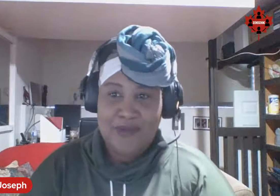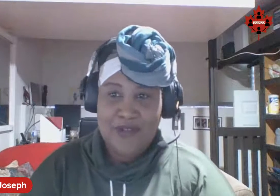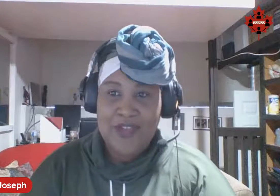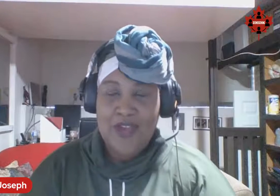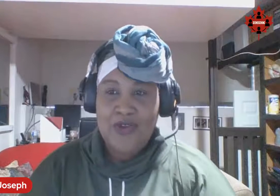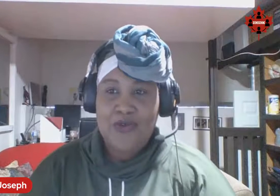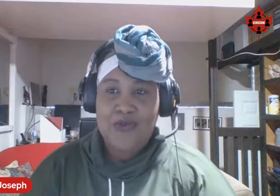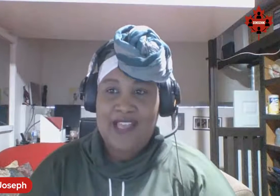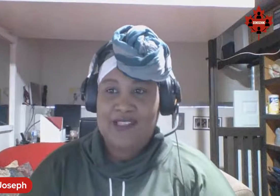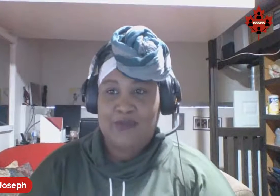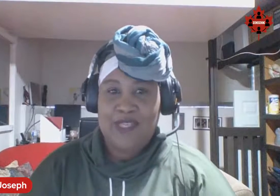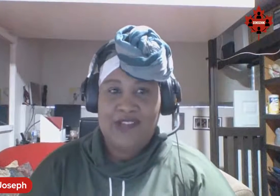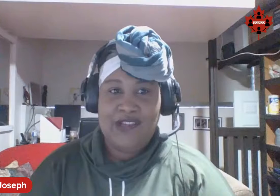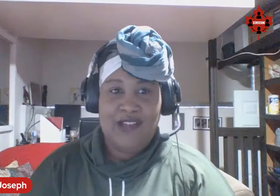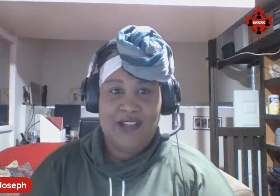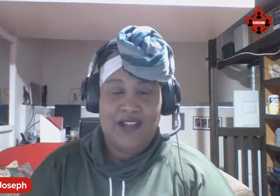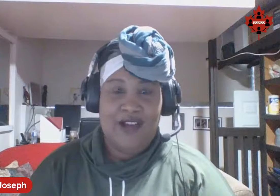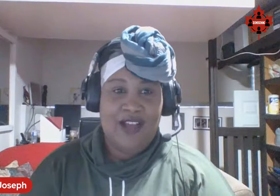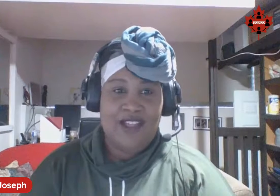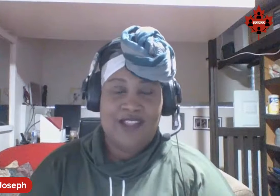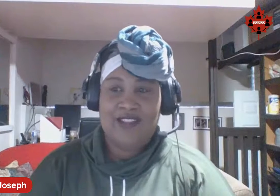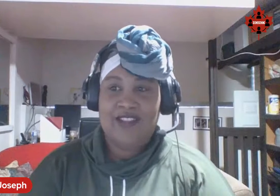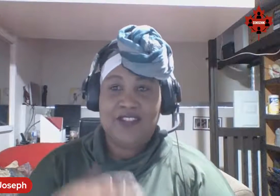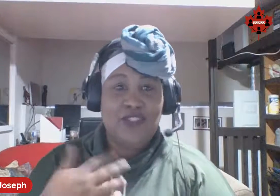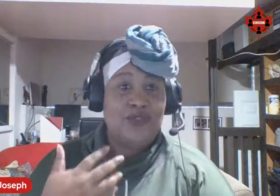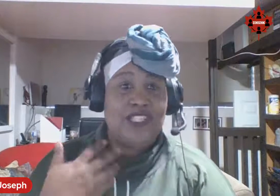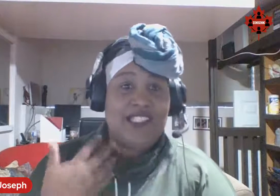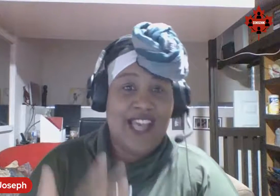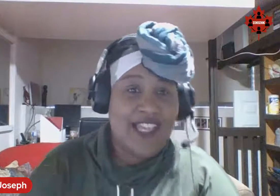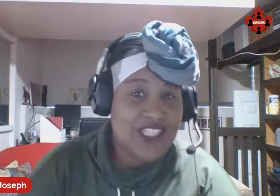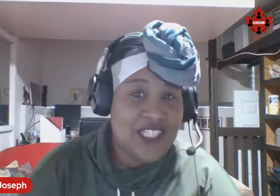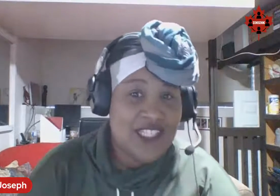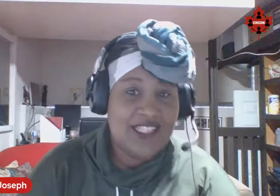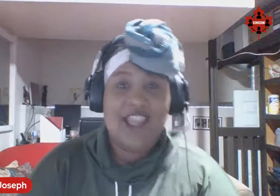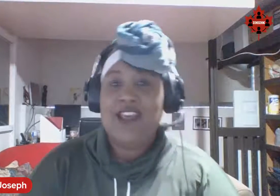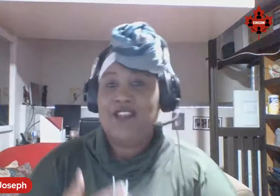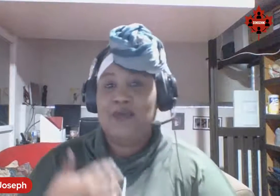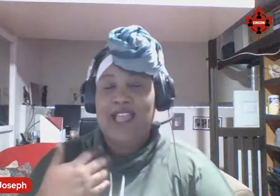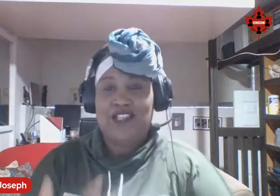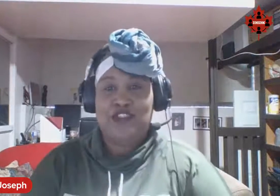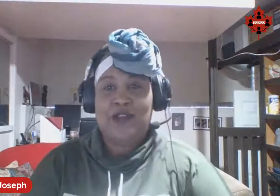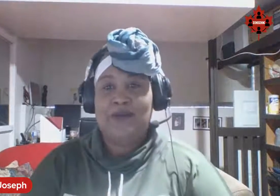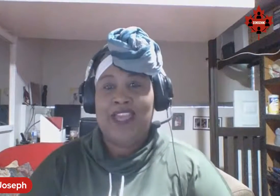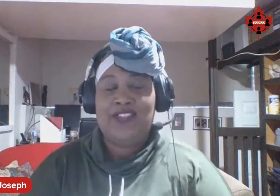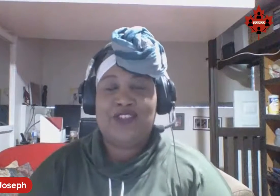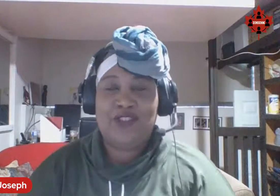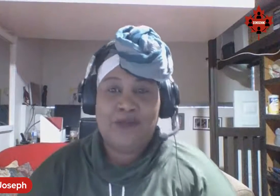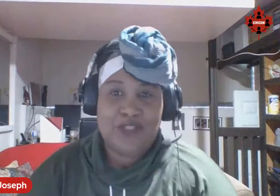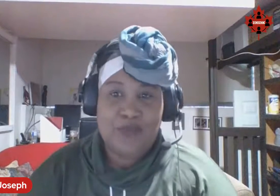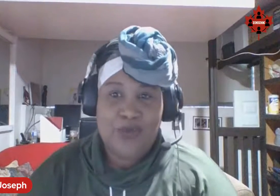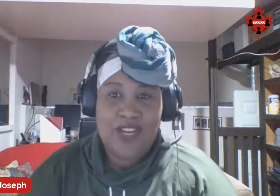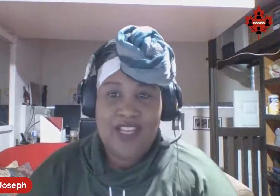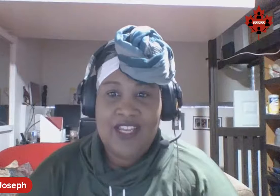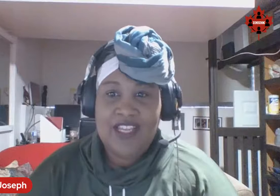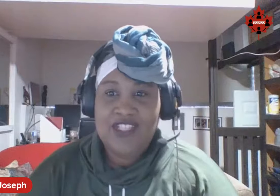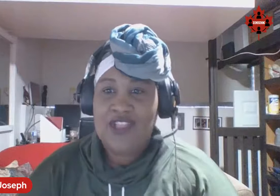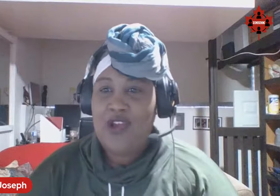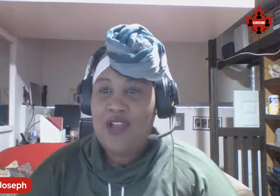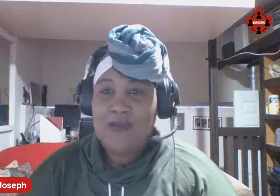who has appeared on The Two Natashas, The Black Drum, and so much more. She's all